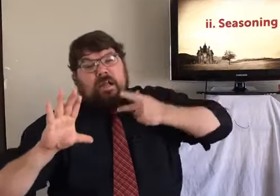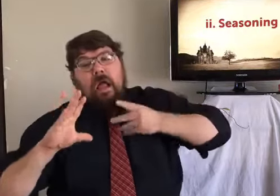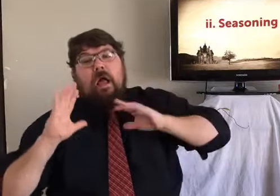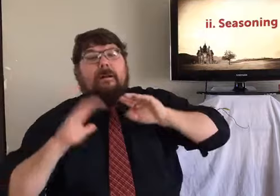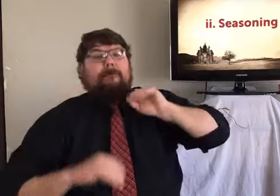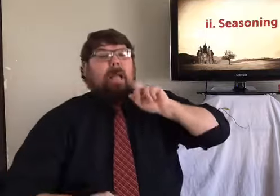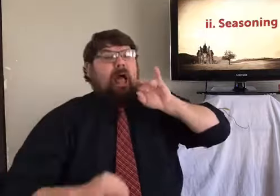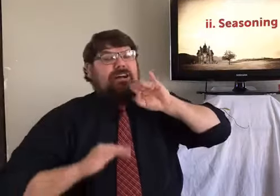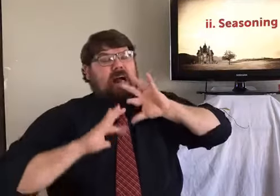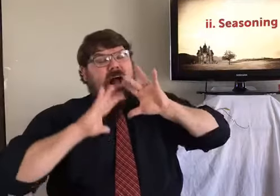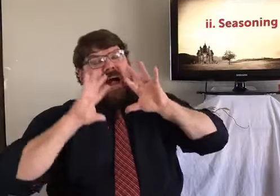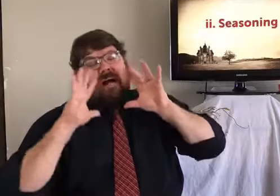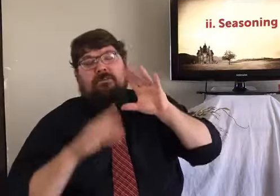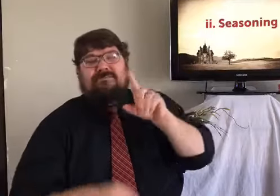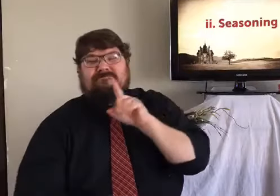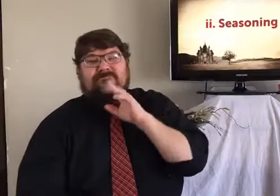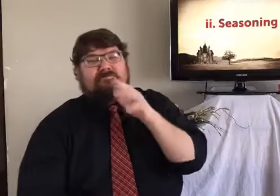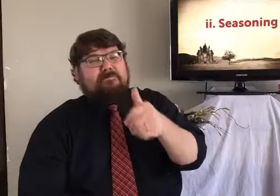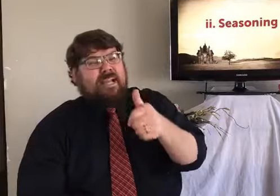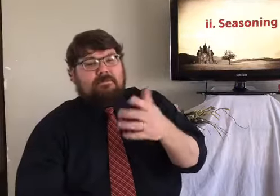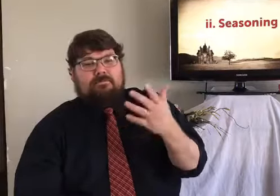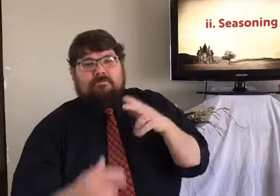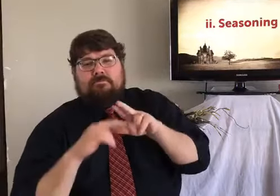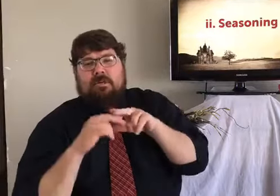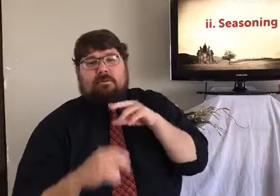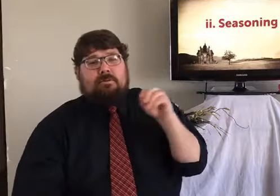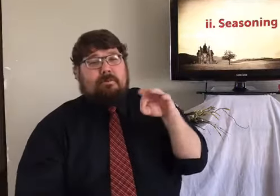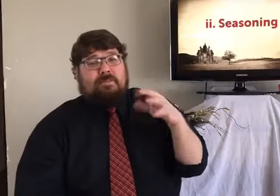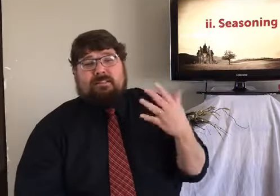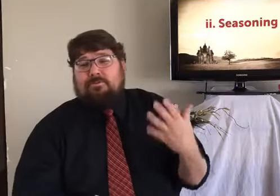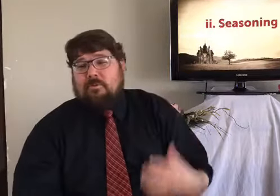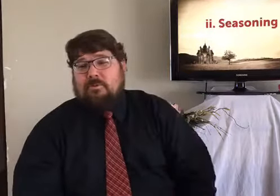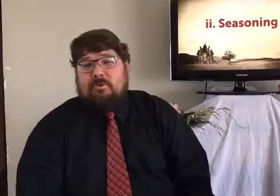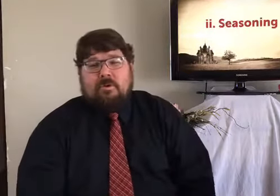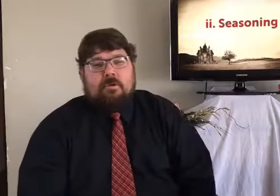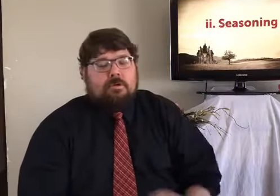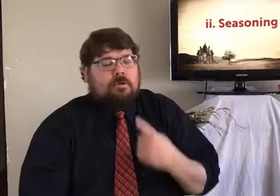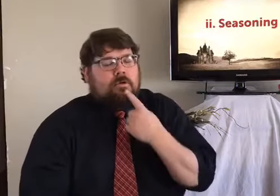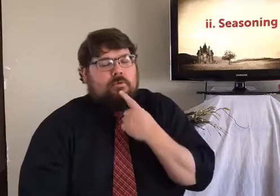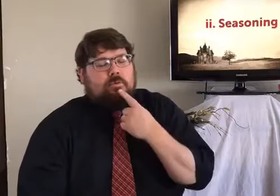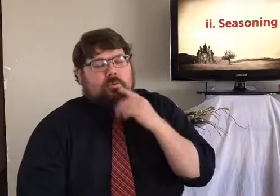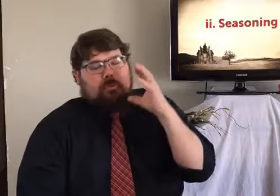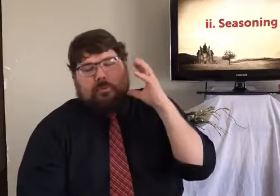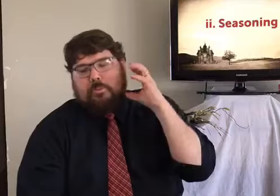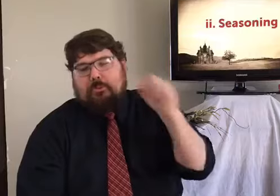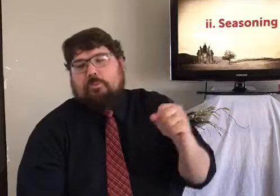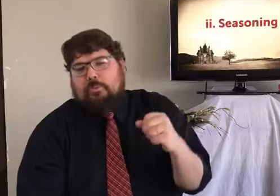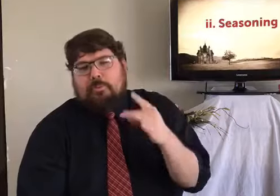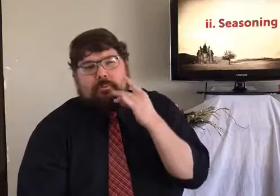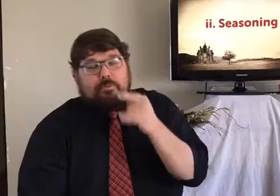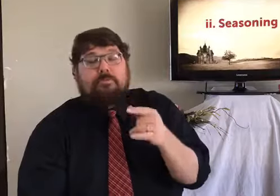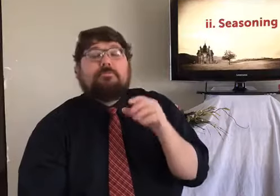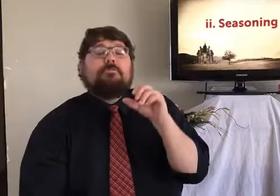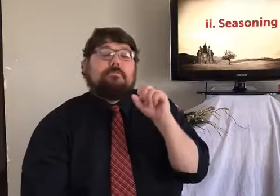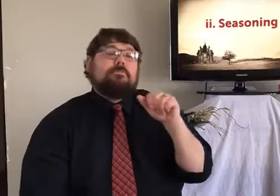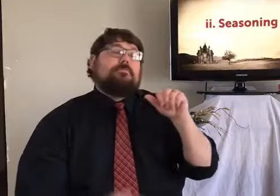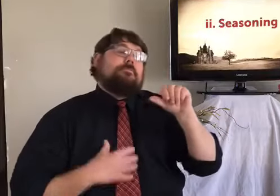You don't have to do much to meat. You don't have to inject it and marinate it and all kinds of things. You just add a little bit of salt, and it's